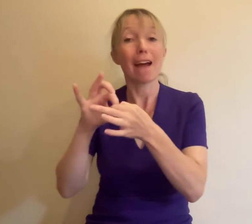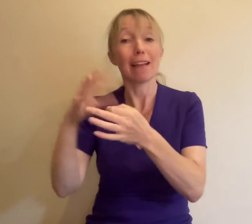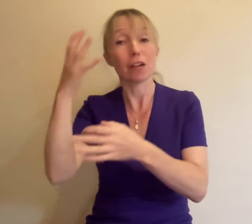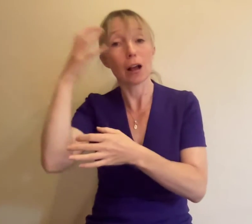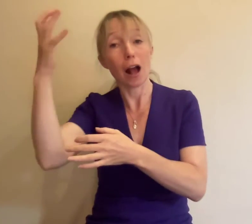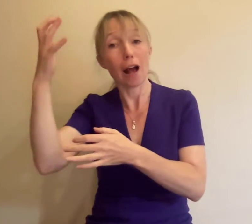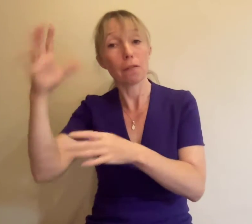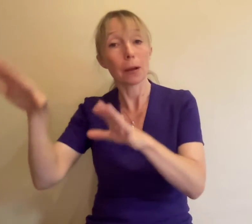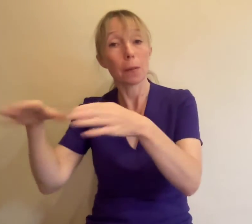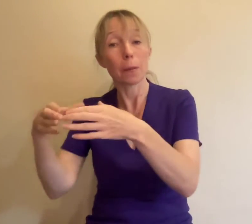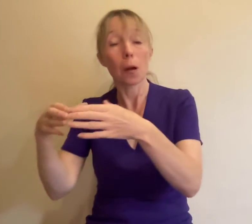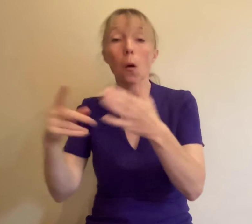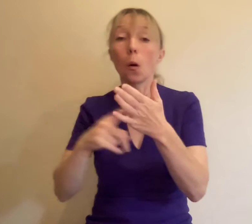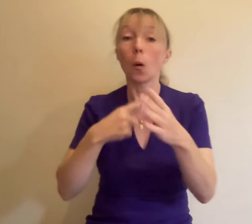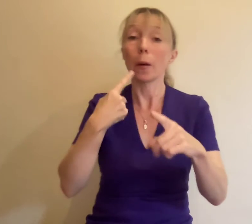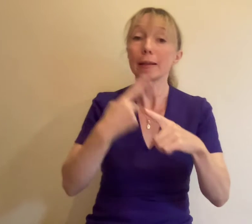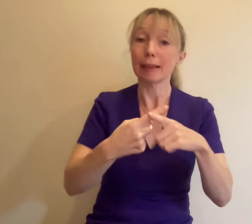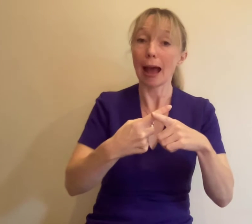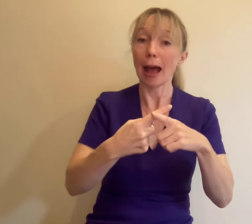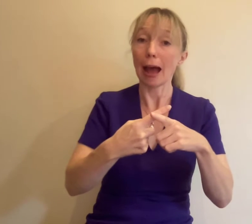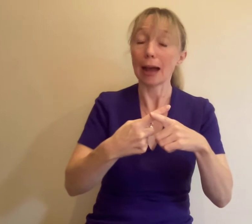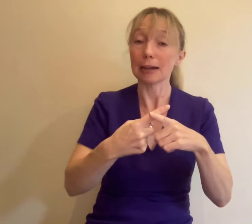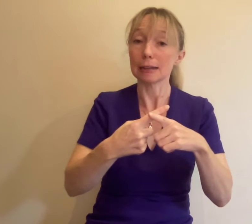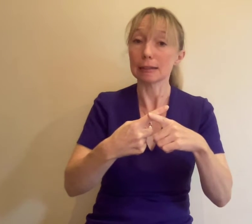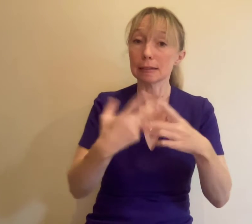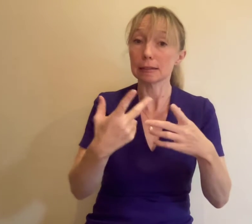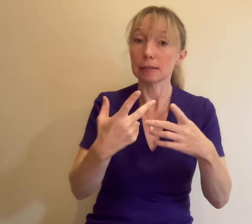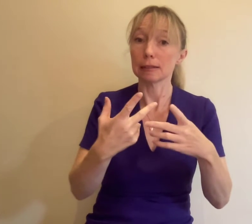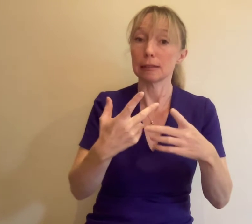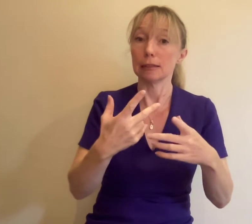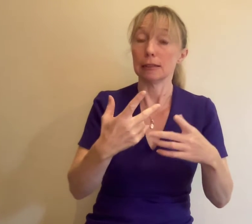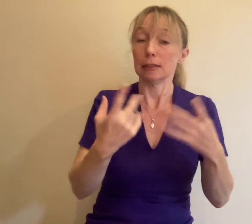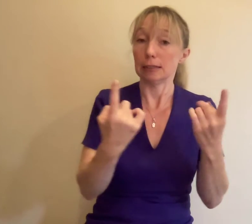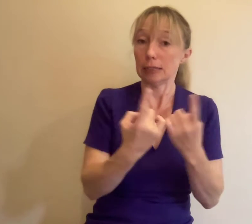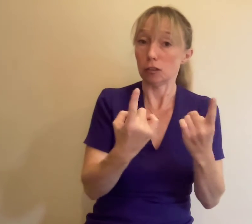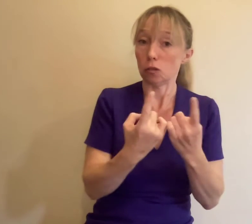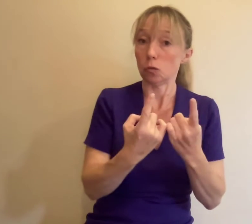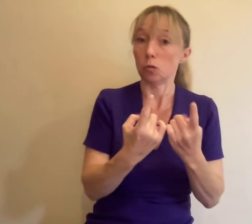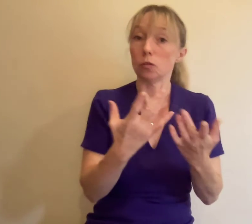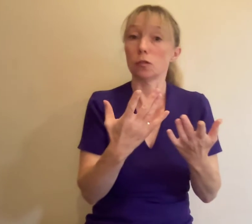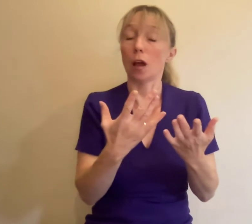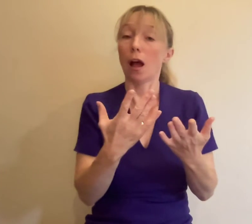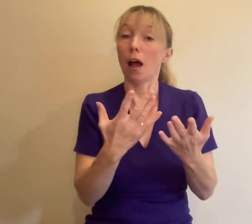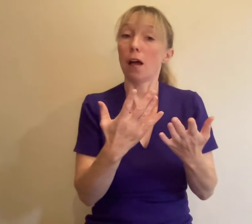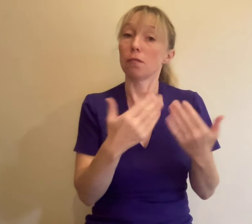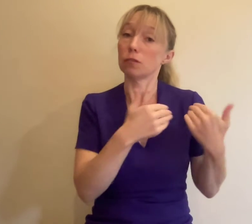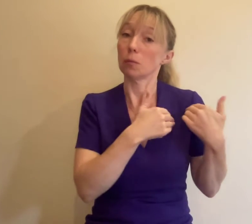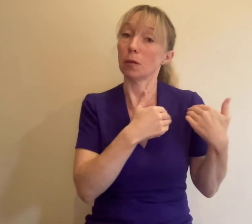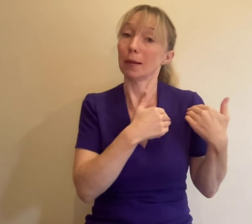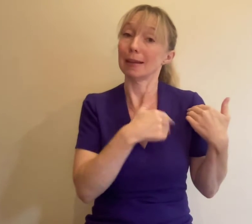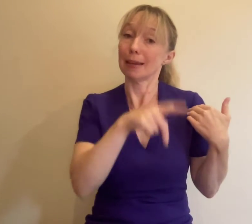arising from the awarding of a Bursary are the responsibility of the recipient 30.